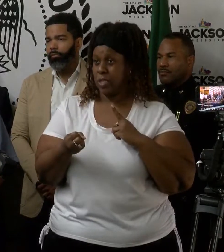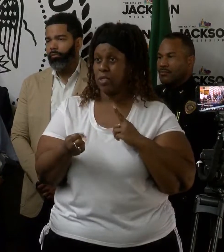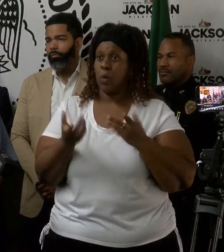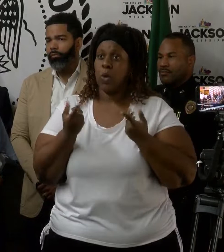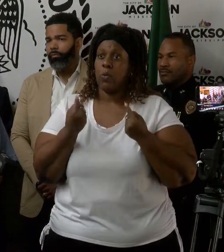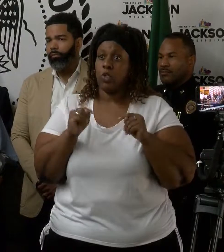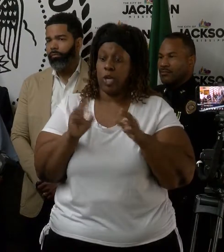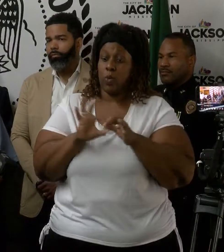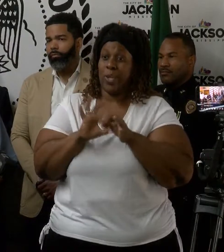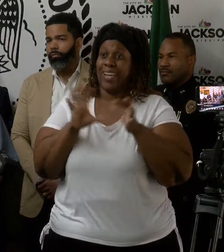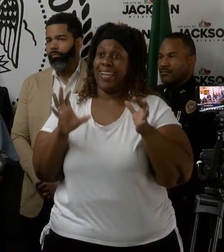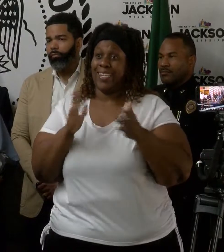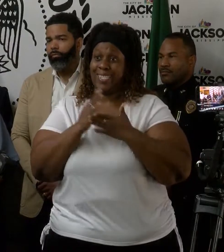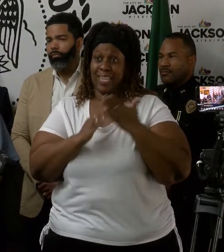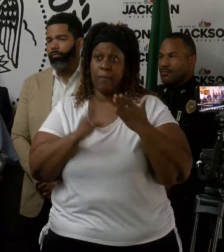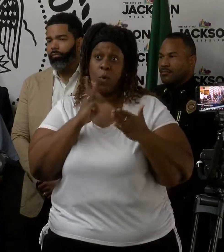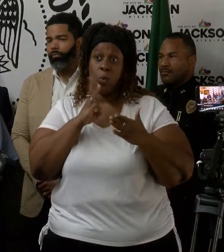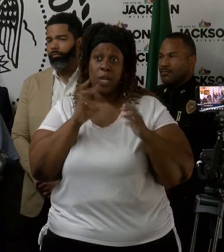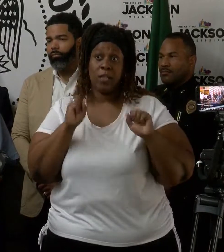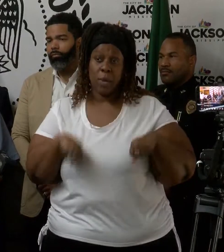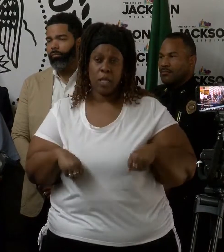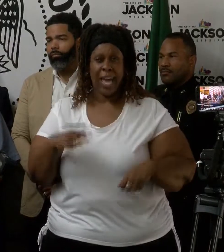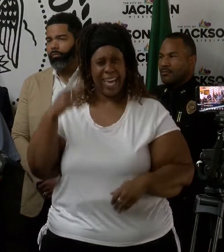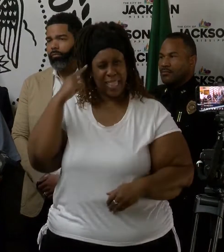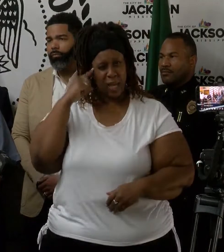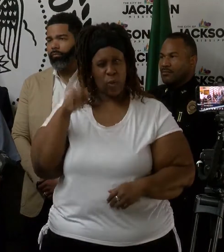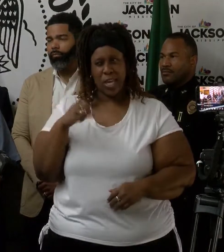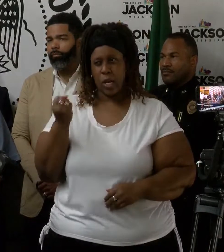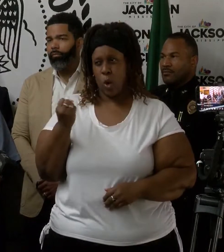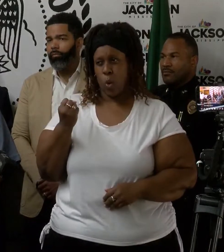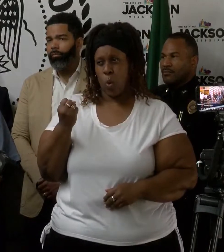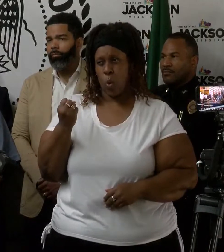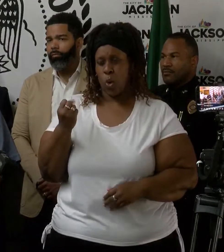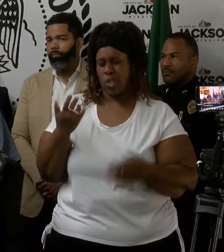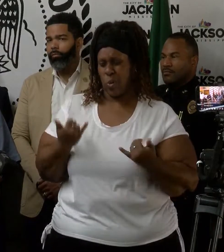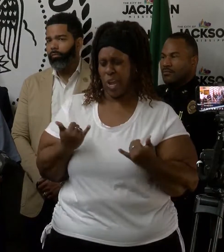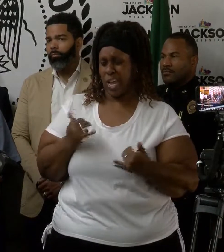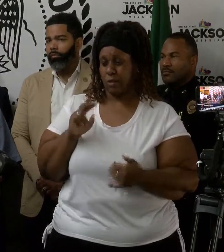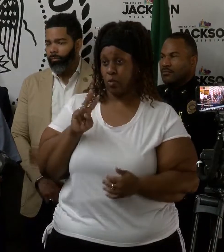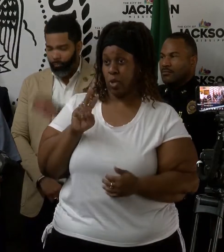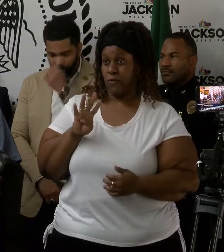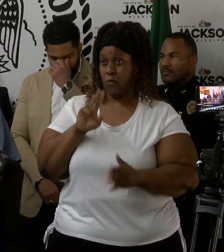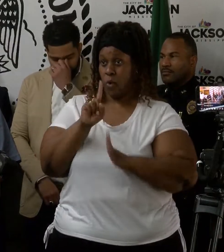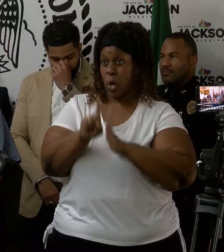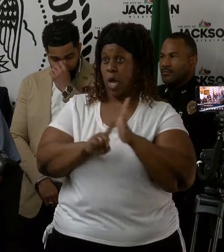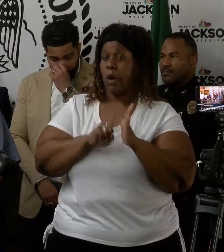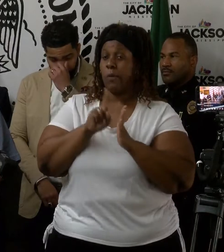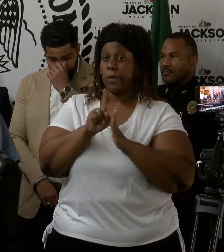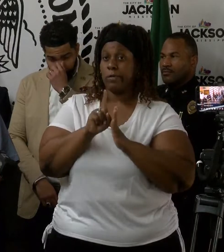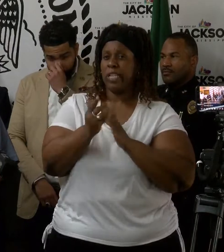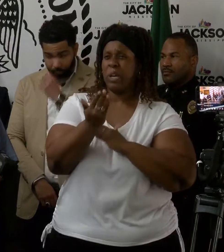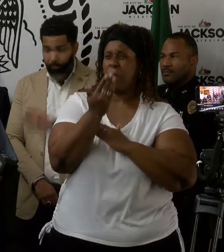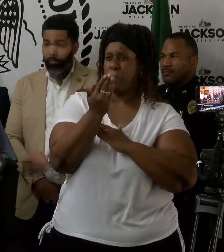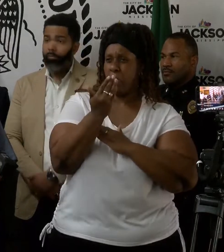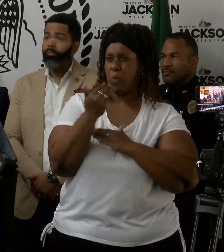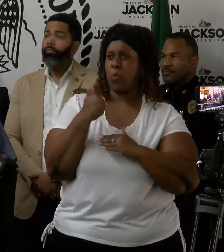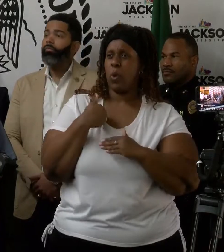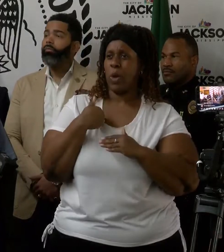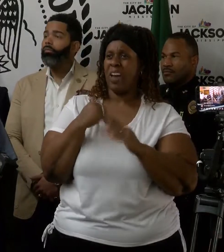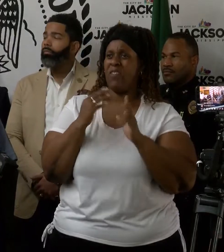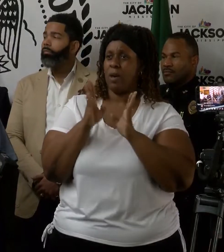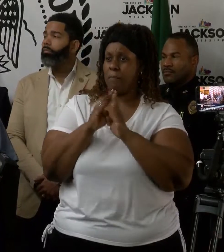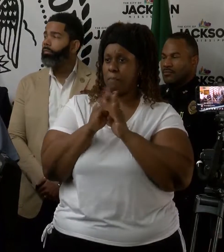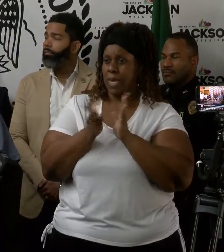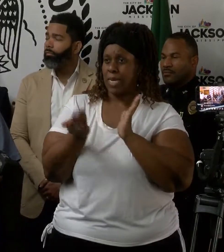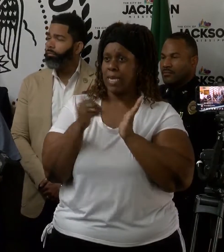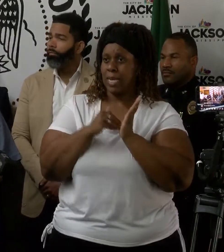much water out as possible. I think we can hold what we're doing now for 24 hours. In the morning, we'll have another conference